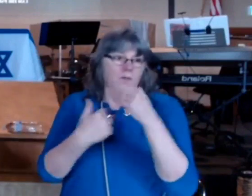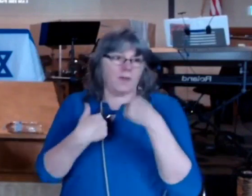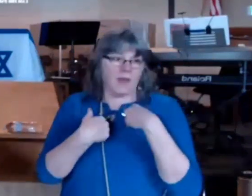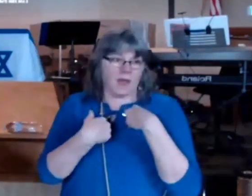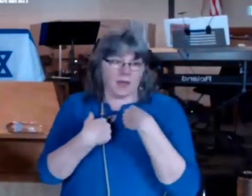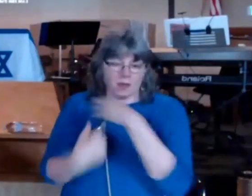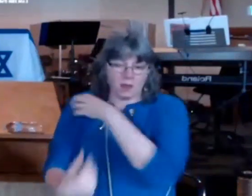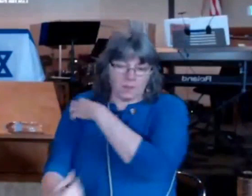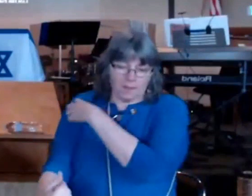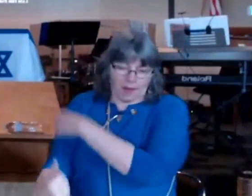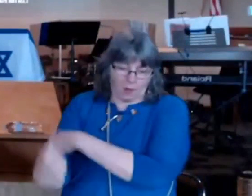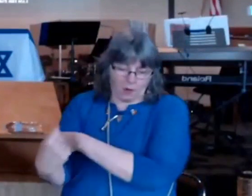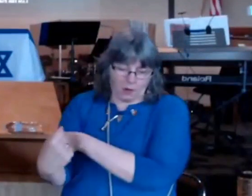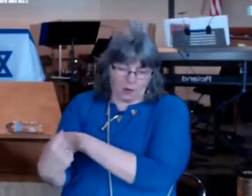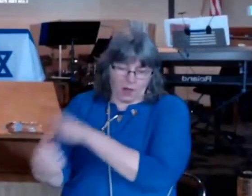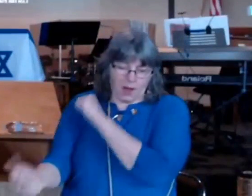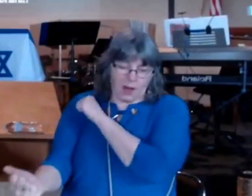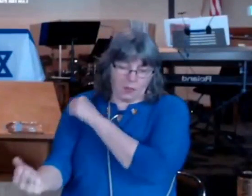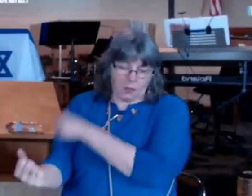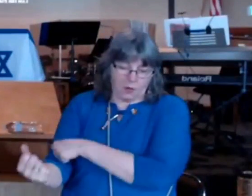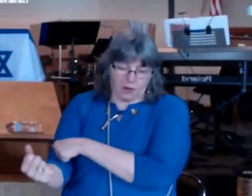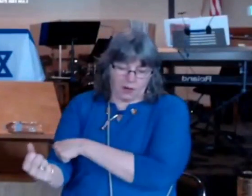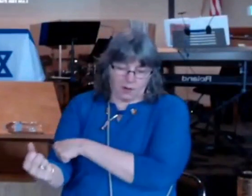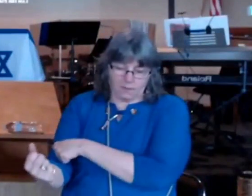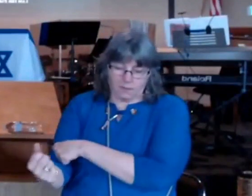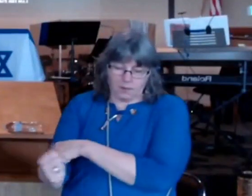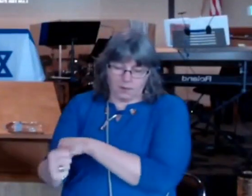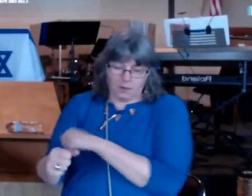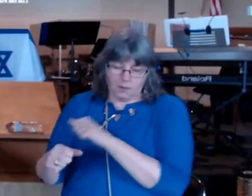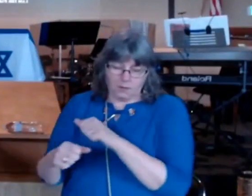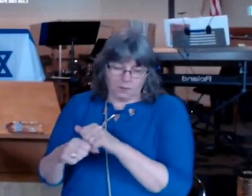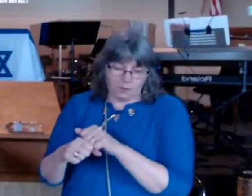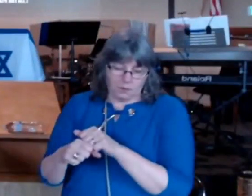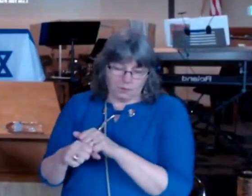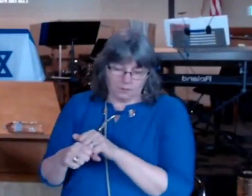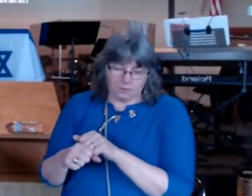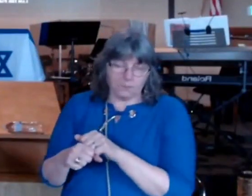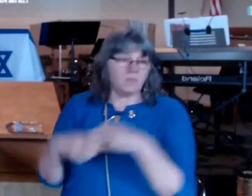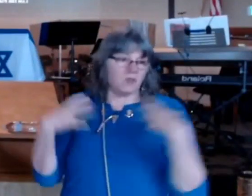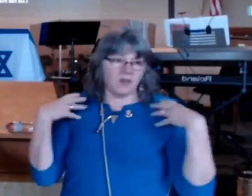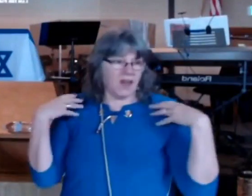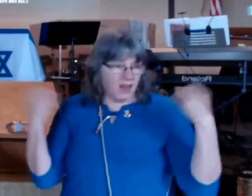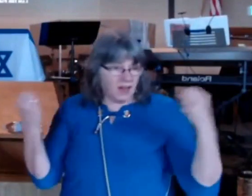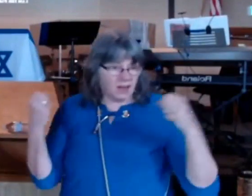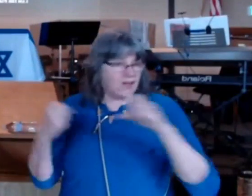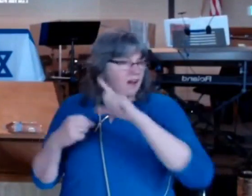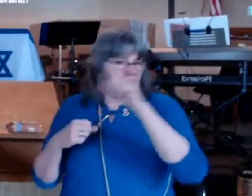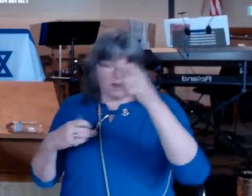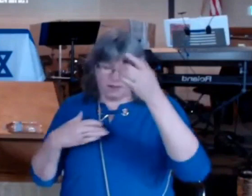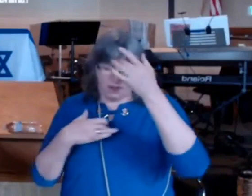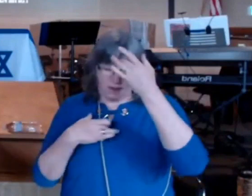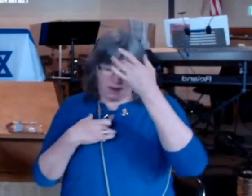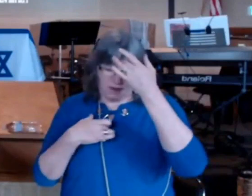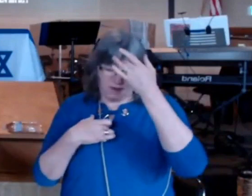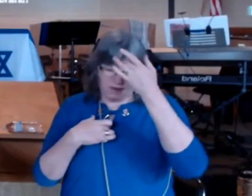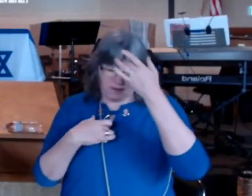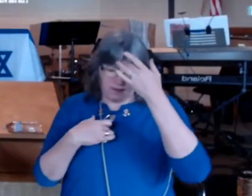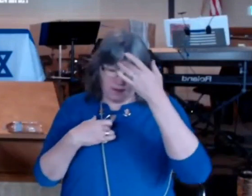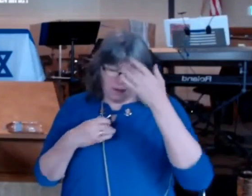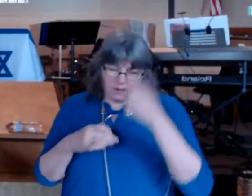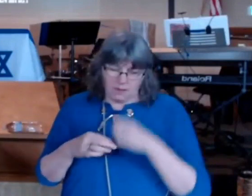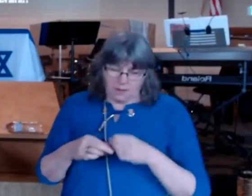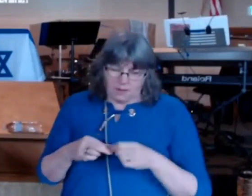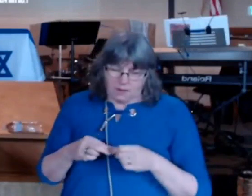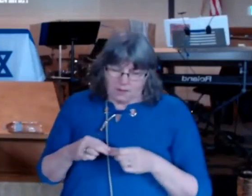knows yeshua shows us when we read this text he shows us that